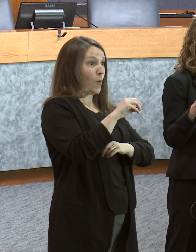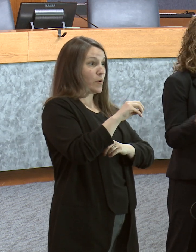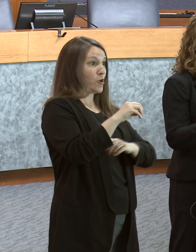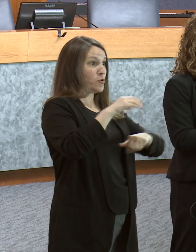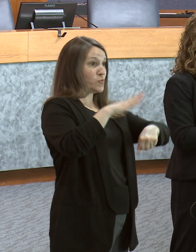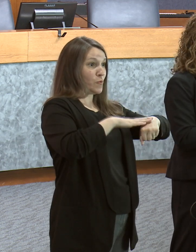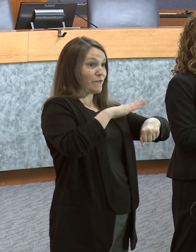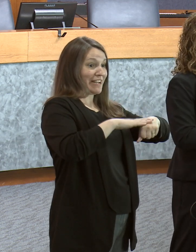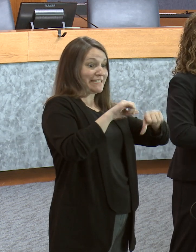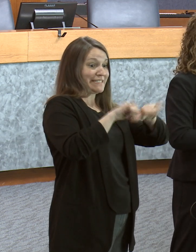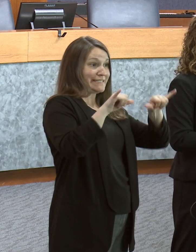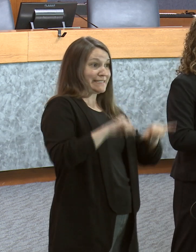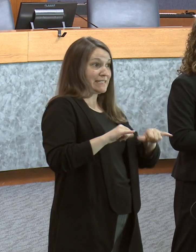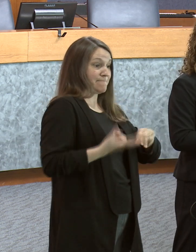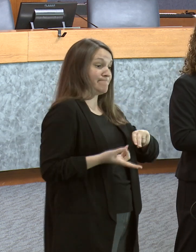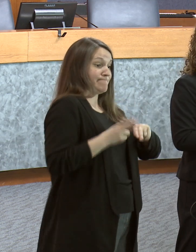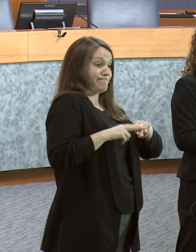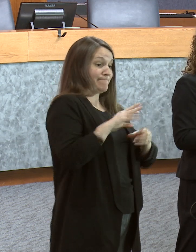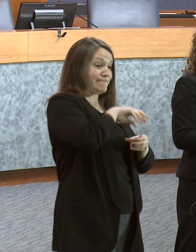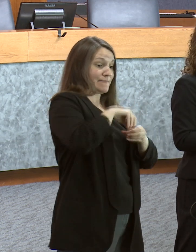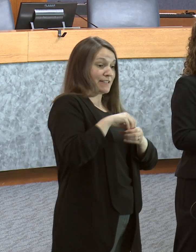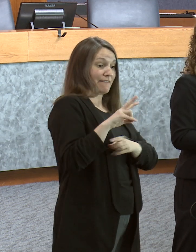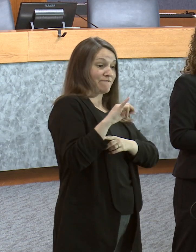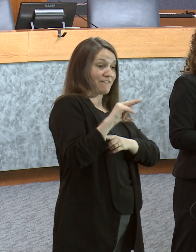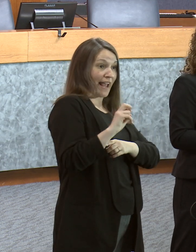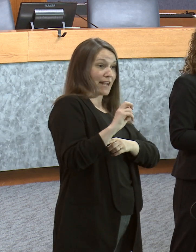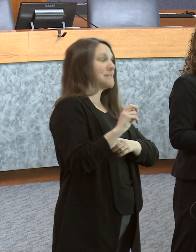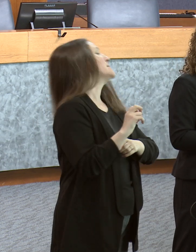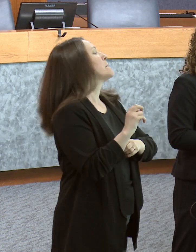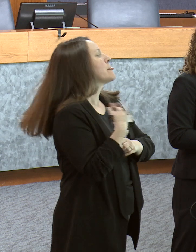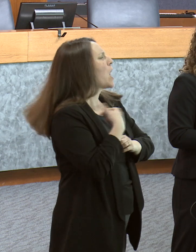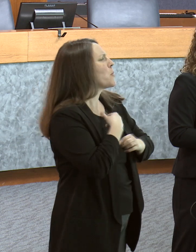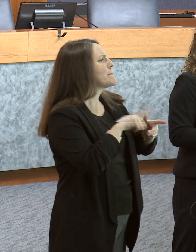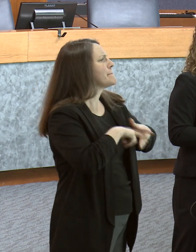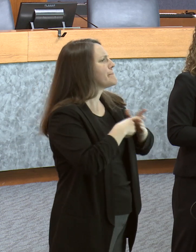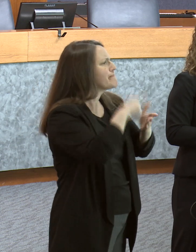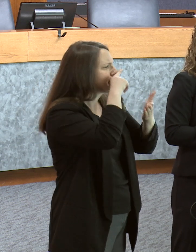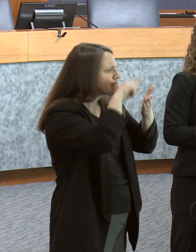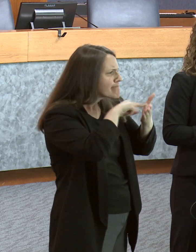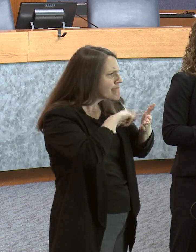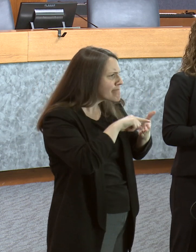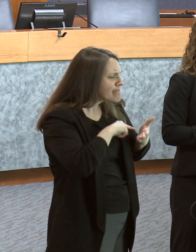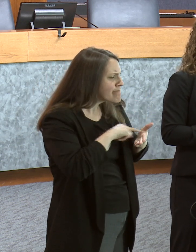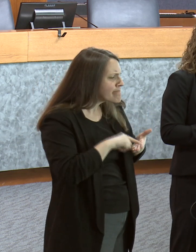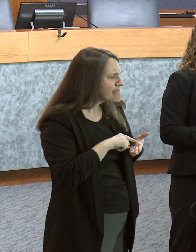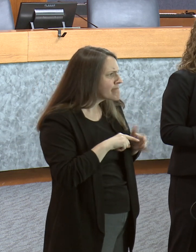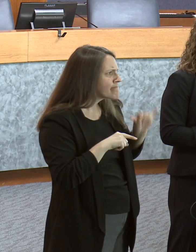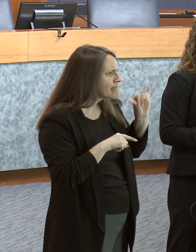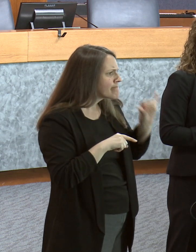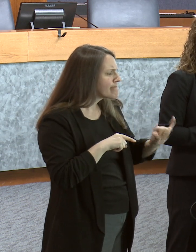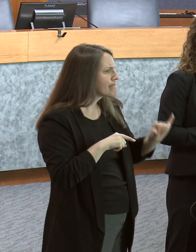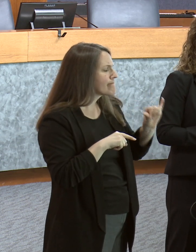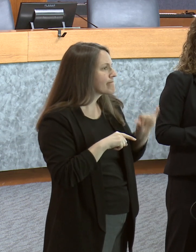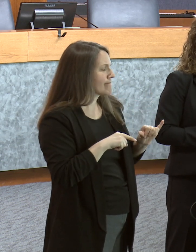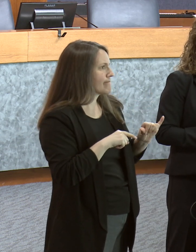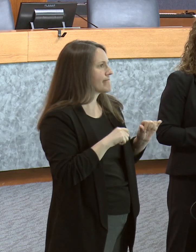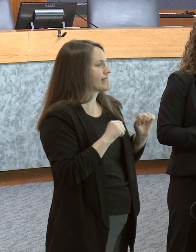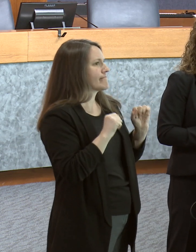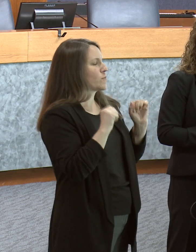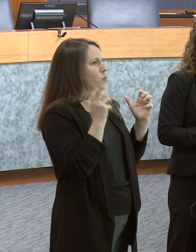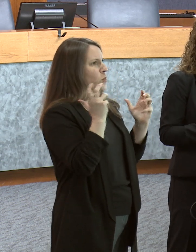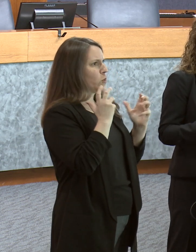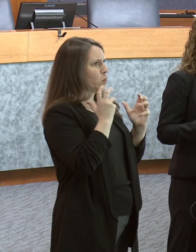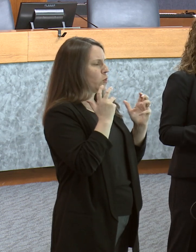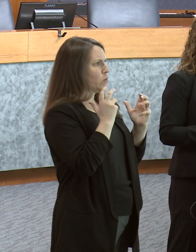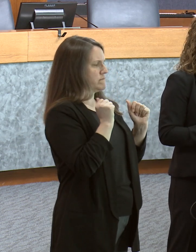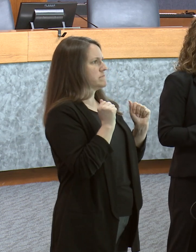enhancement to the Vine platform? And we started doing a little digging. And I was really surprised when I found